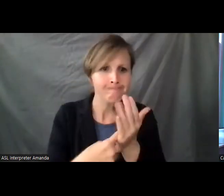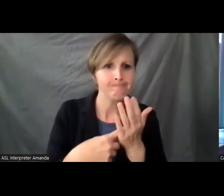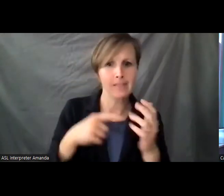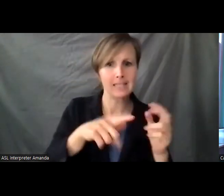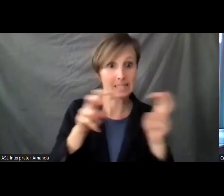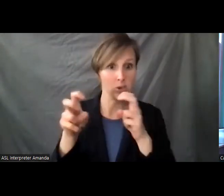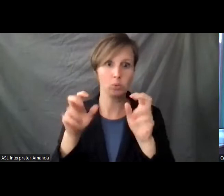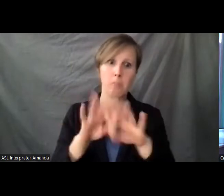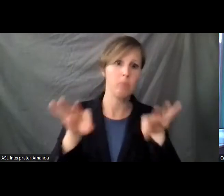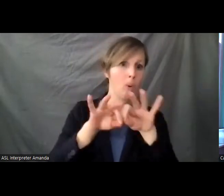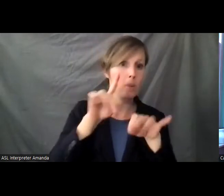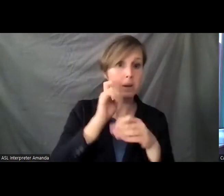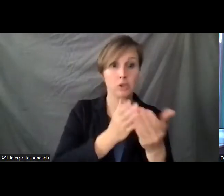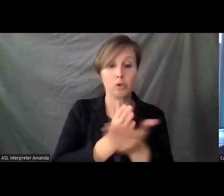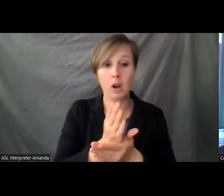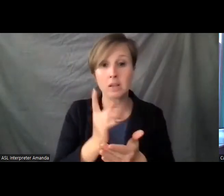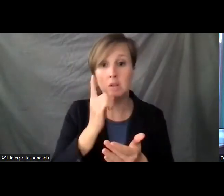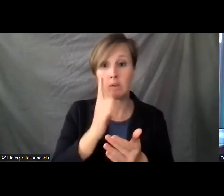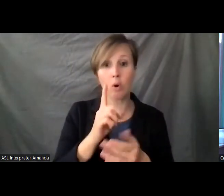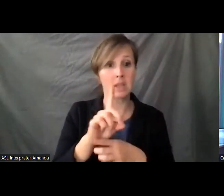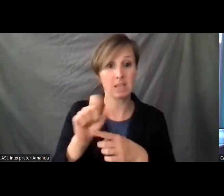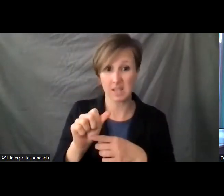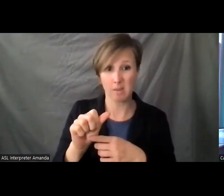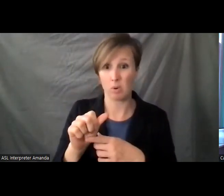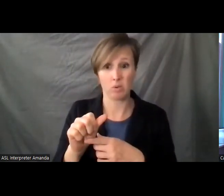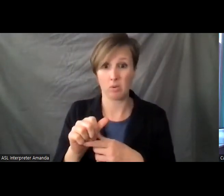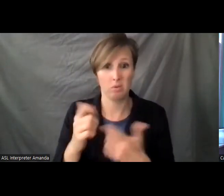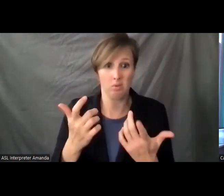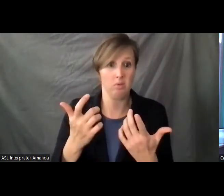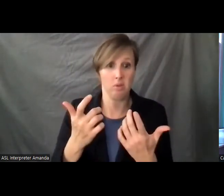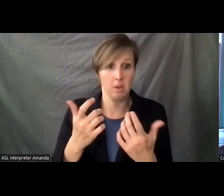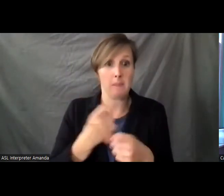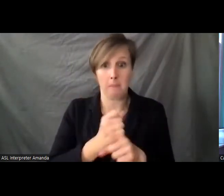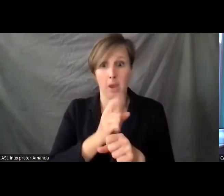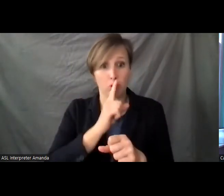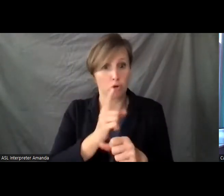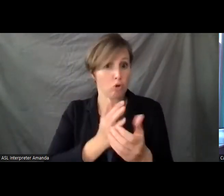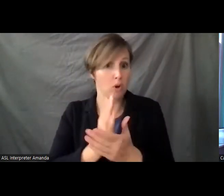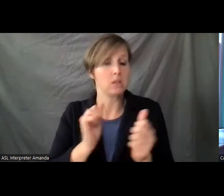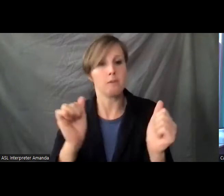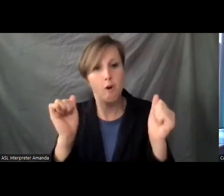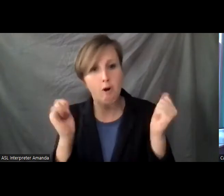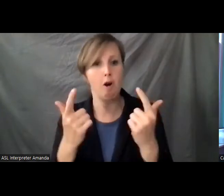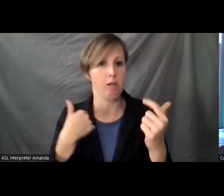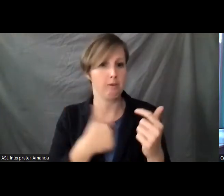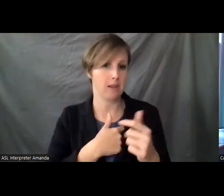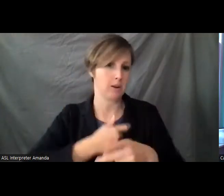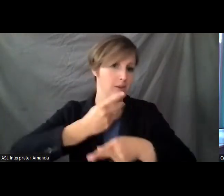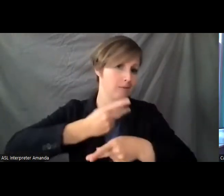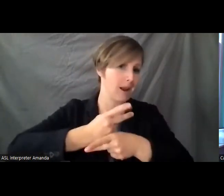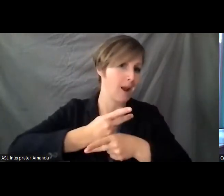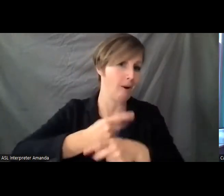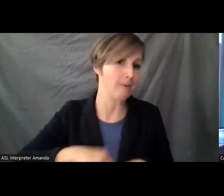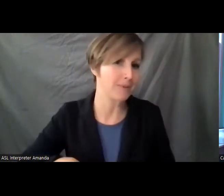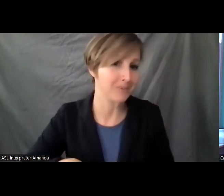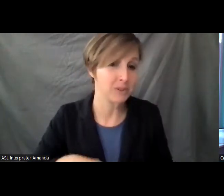like I said, that the rights of the disabled are basically ensuring that the rights of all are being kept and maintained as well. So I'm looking forward to